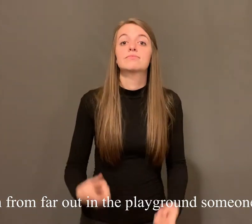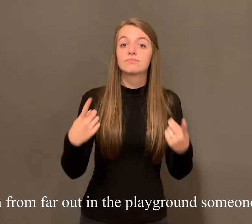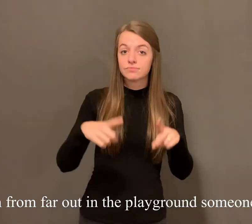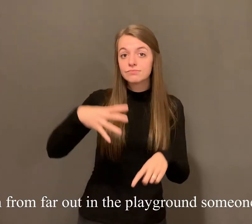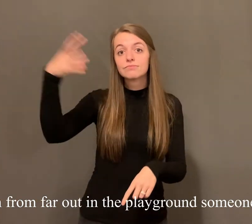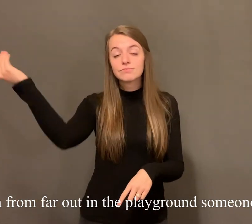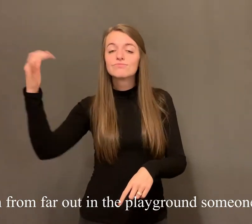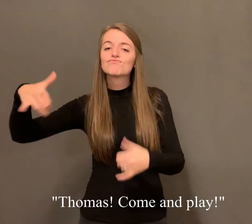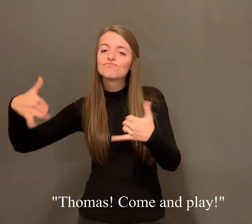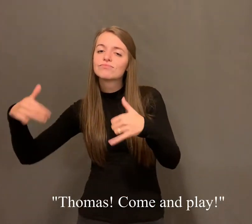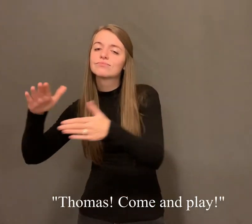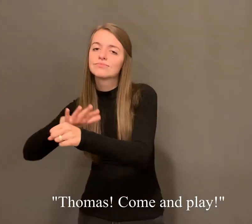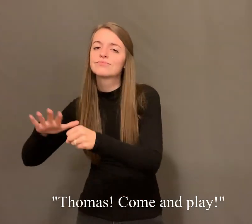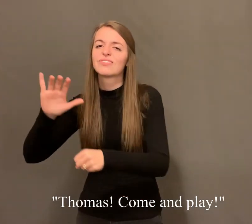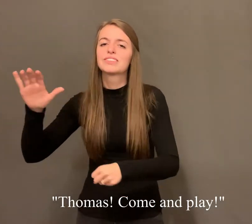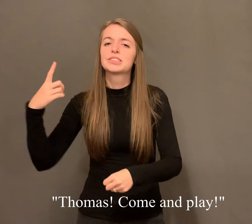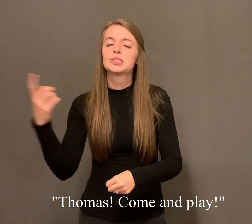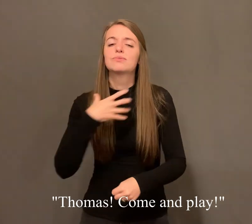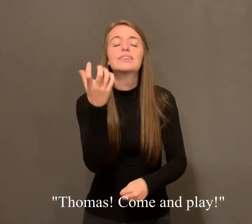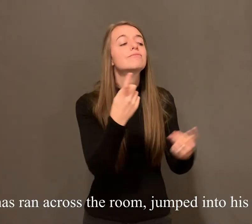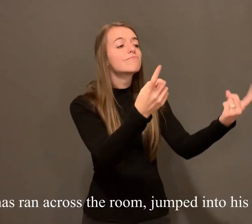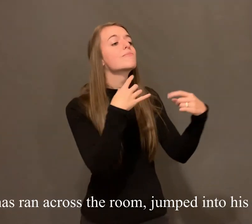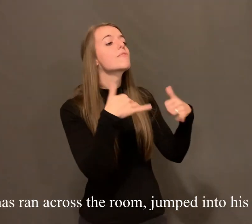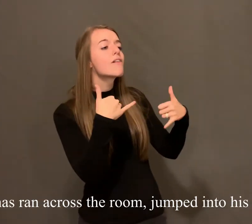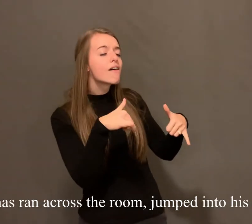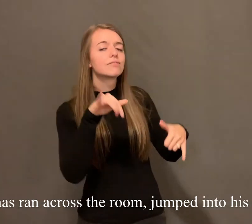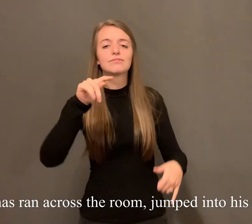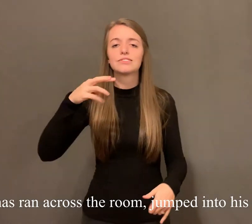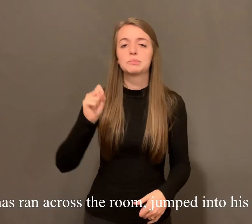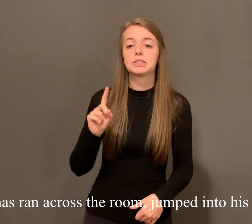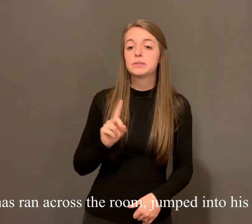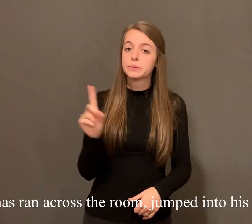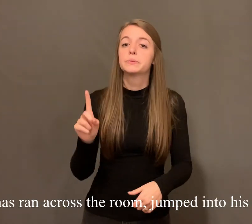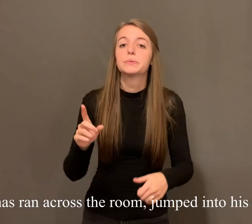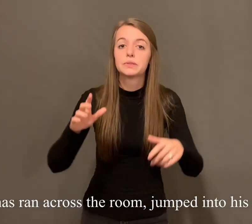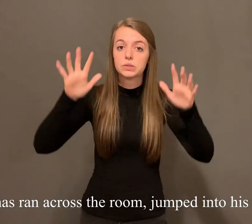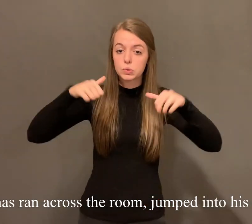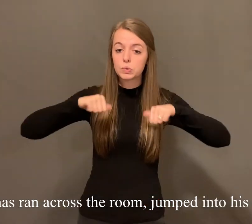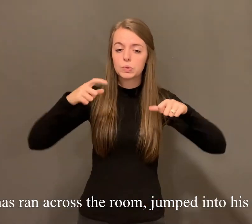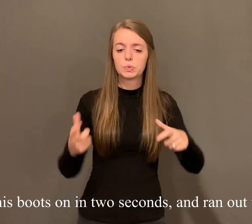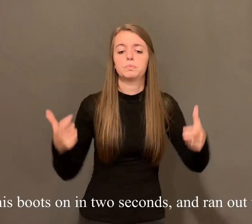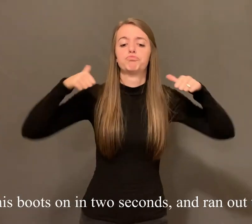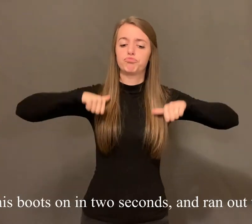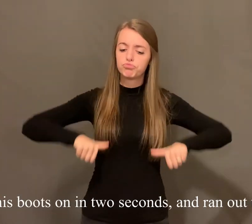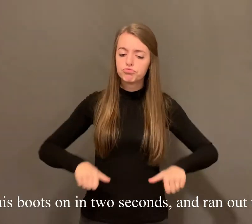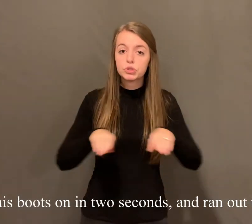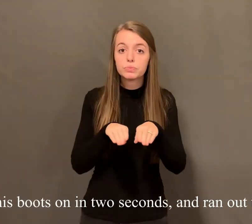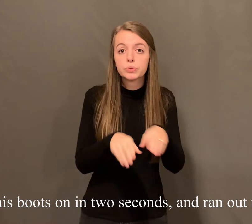someone yelled thomas Thomas, come and play. Thomas ran across the room, jumped into a snowsuit, got his boots on in two seconds,